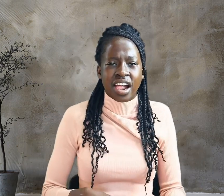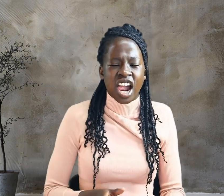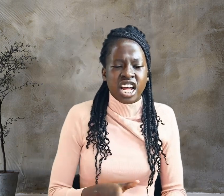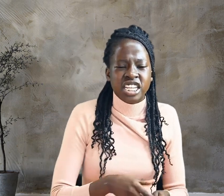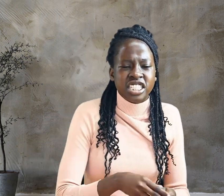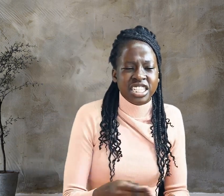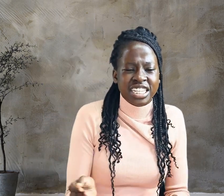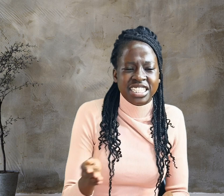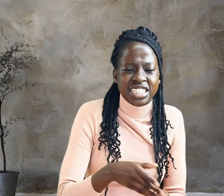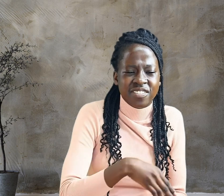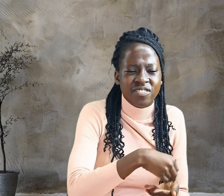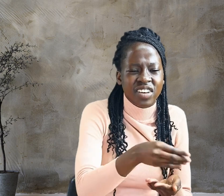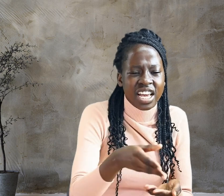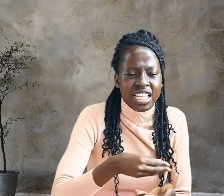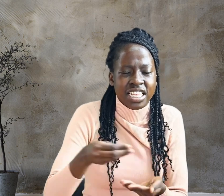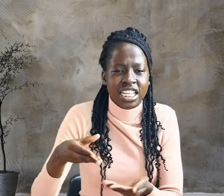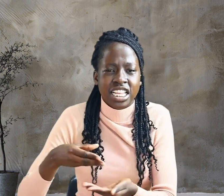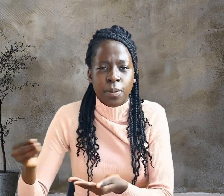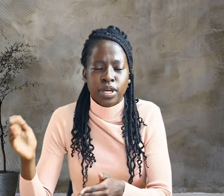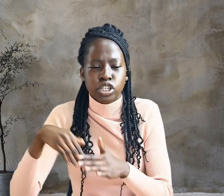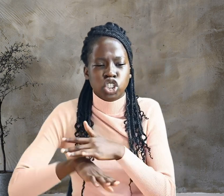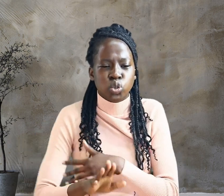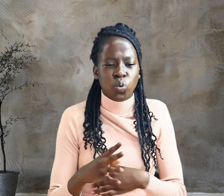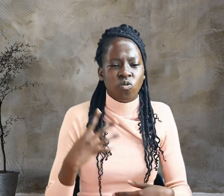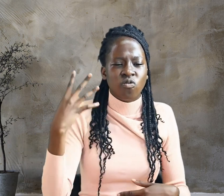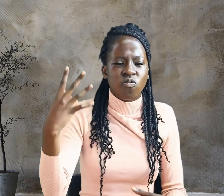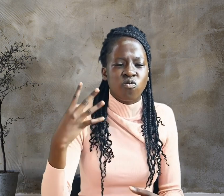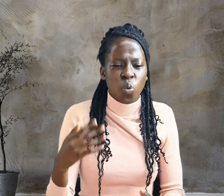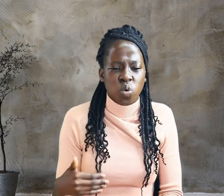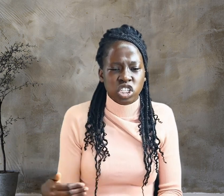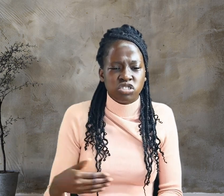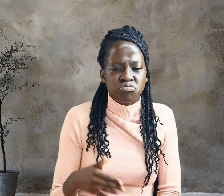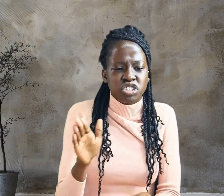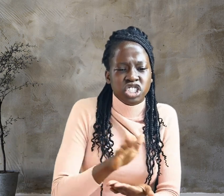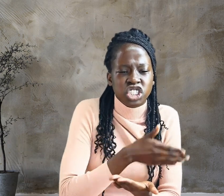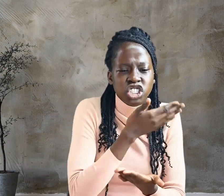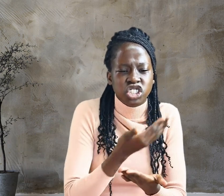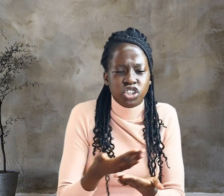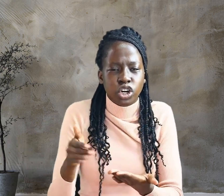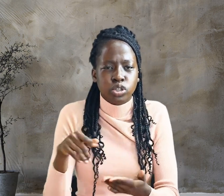shares, one for each of them, with the undergarment remaining.